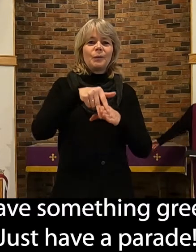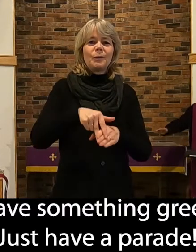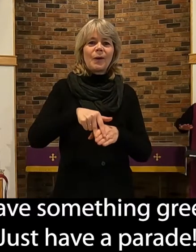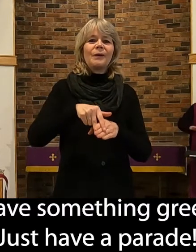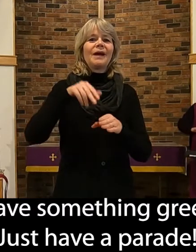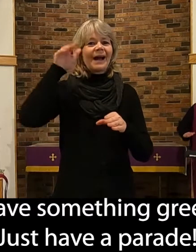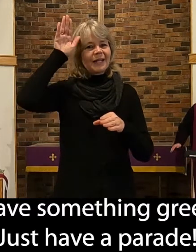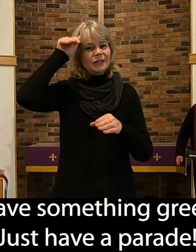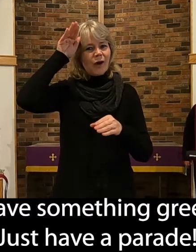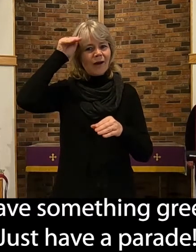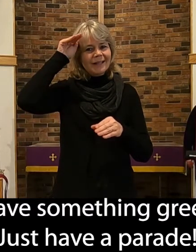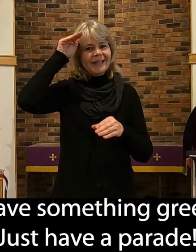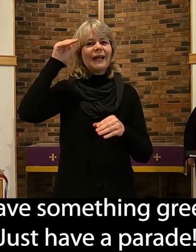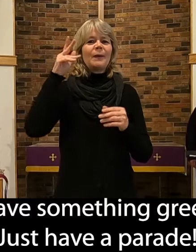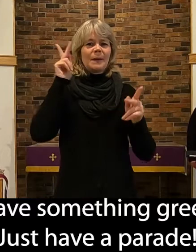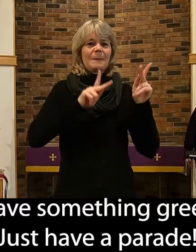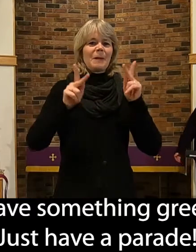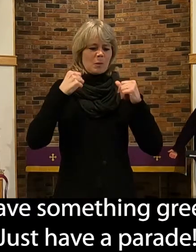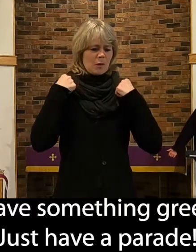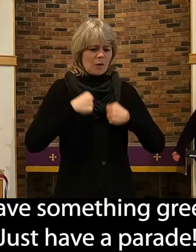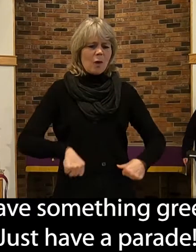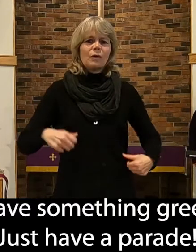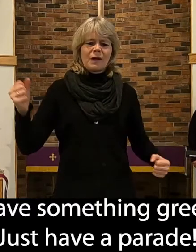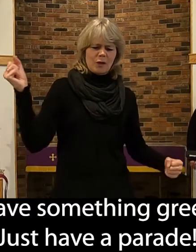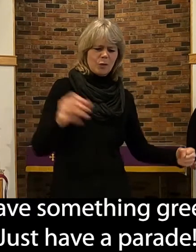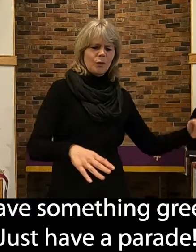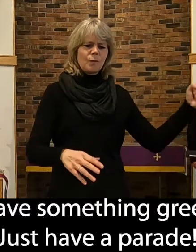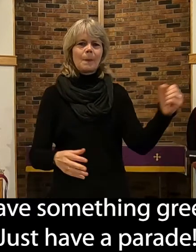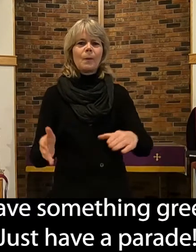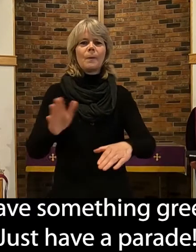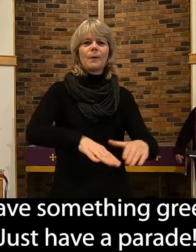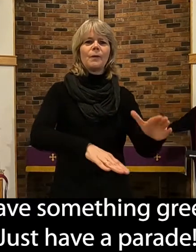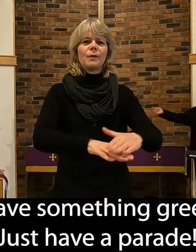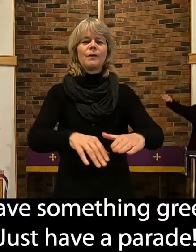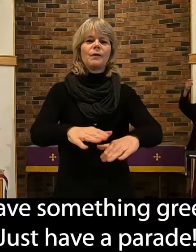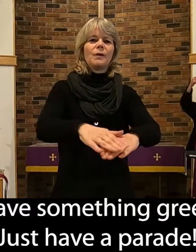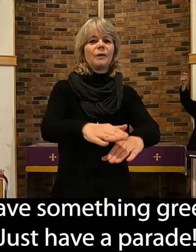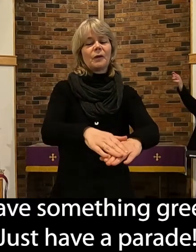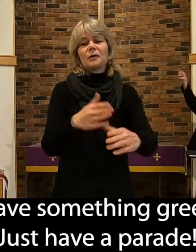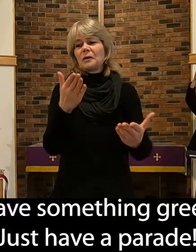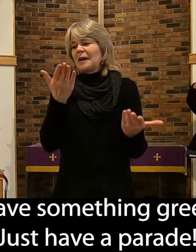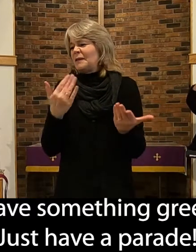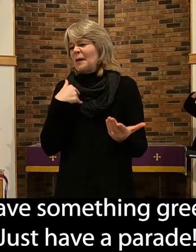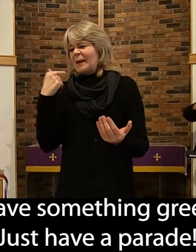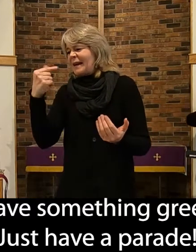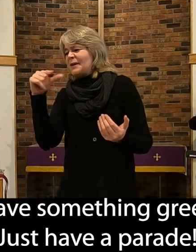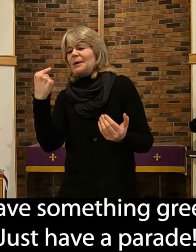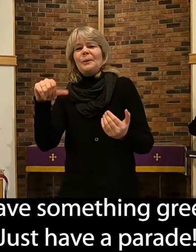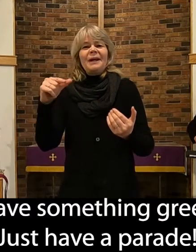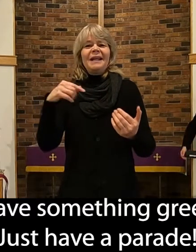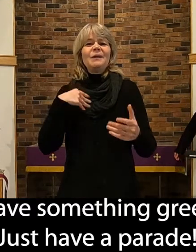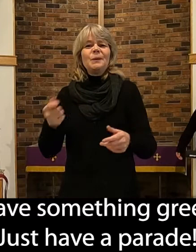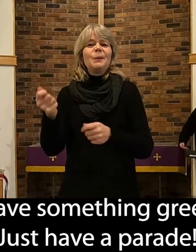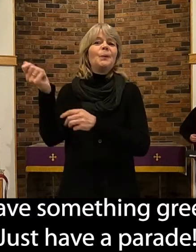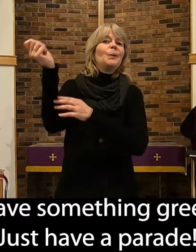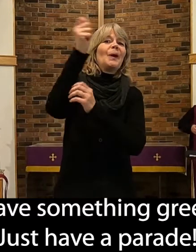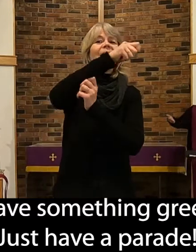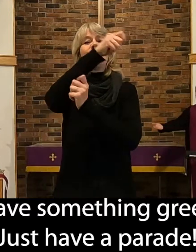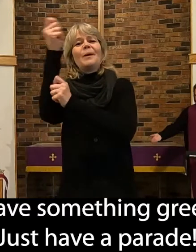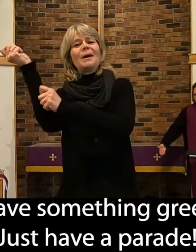cloaks on the ground. So that's a possibility. If you don't have something green to wave around, you can put your coats